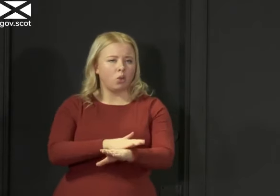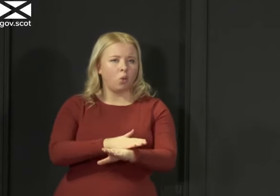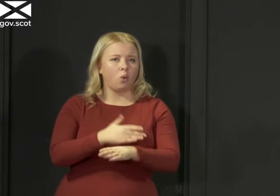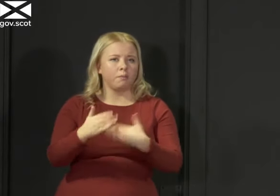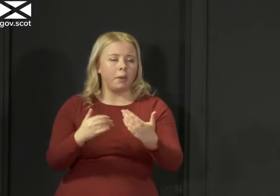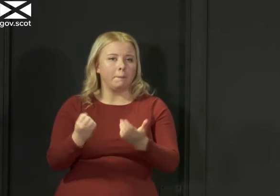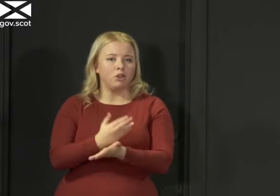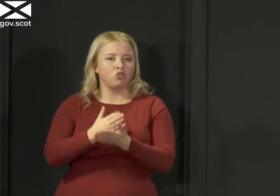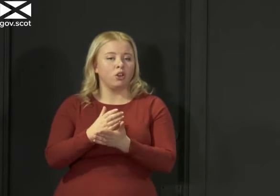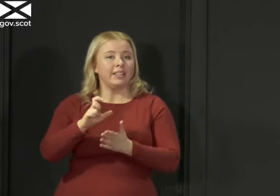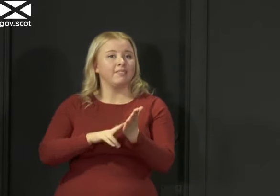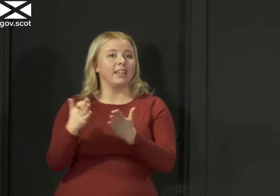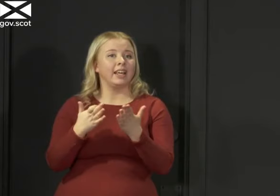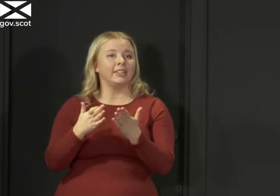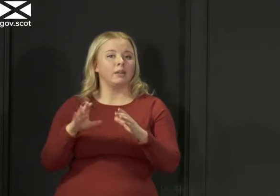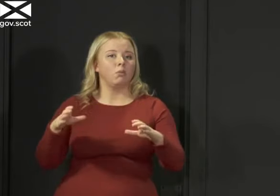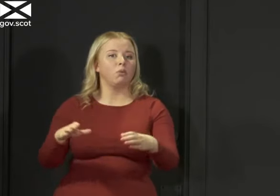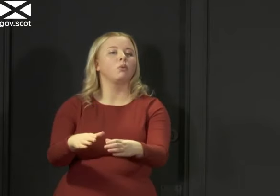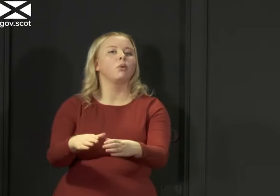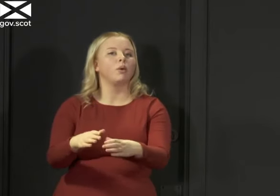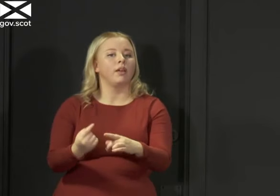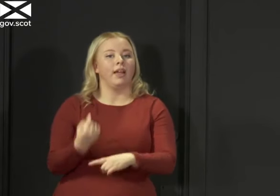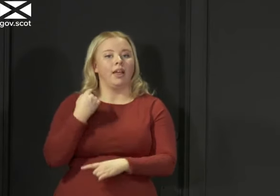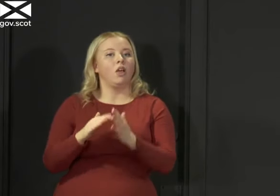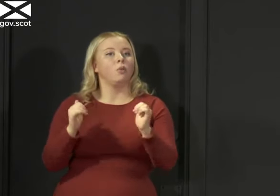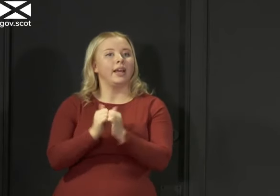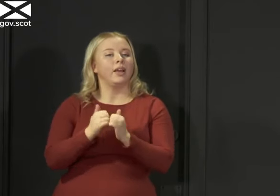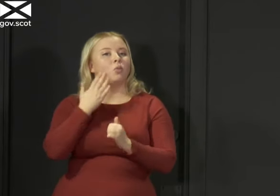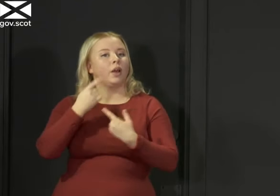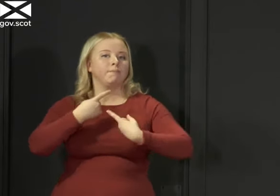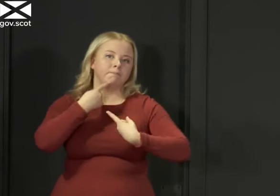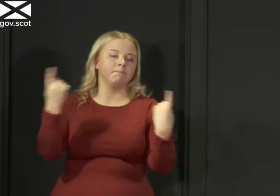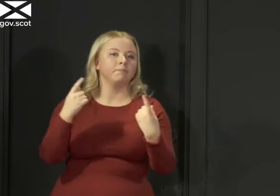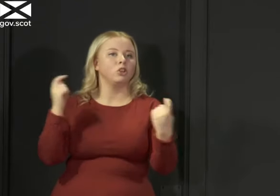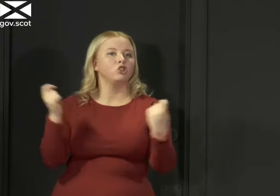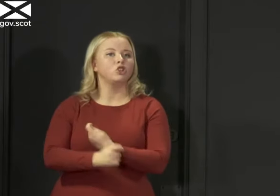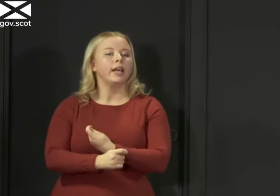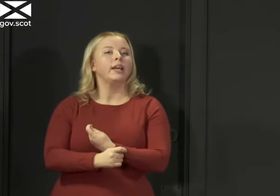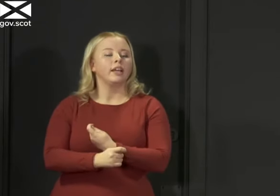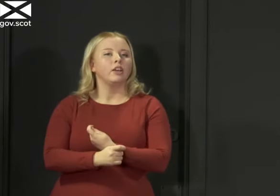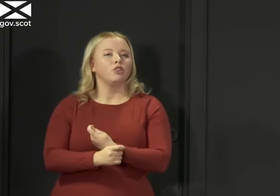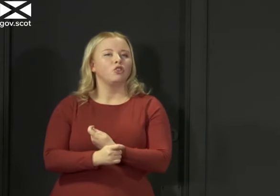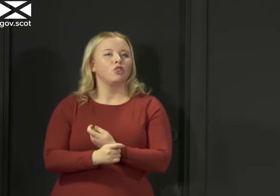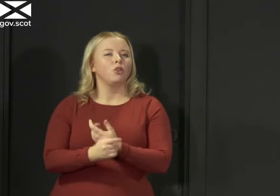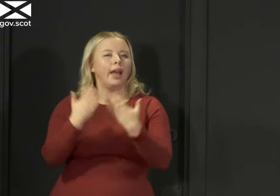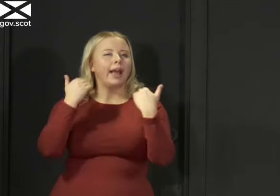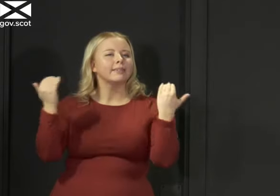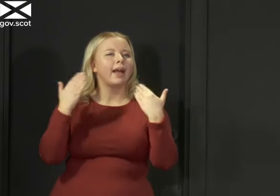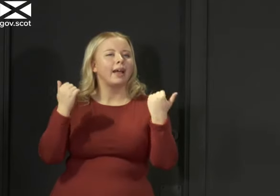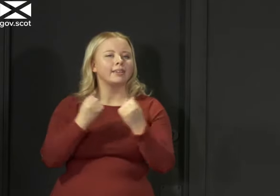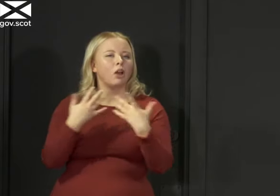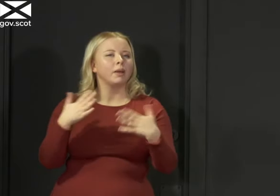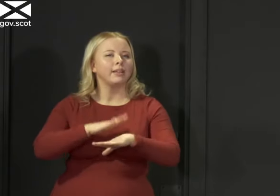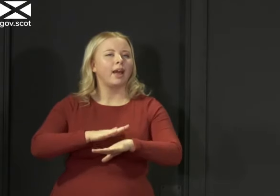doesn't run out of control at the weekend when I announced the change to lift the limit on exercise